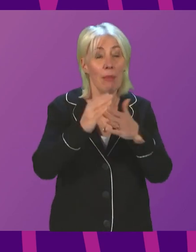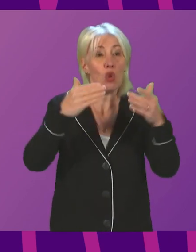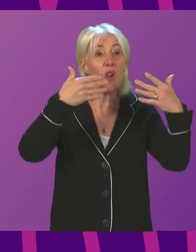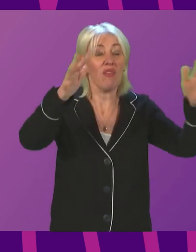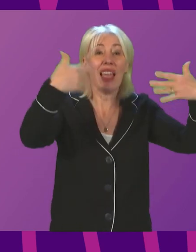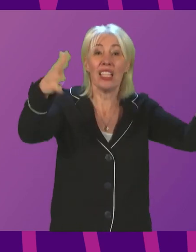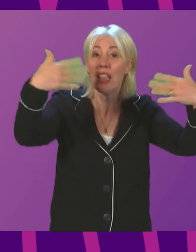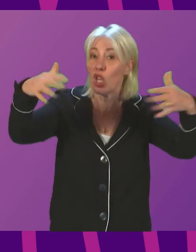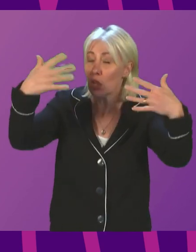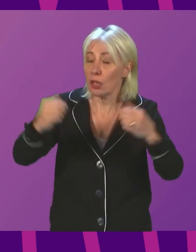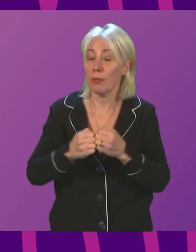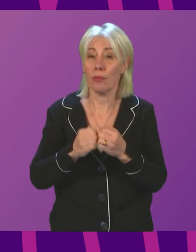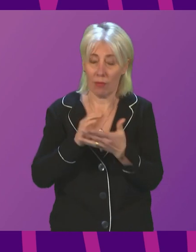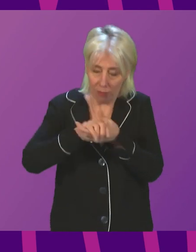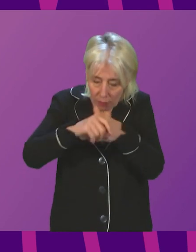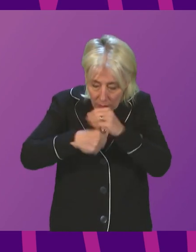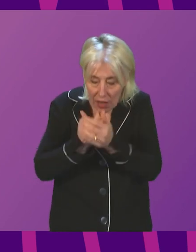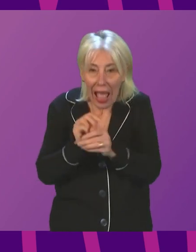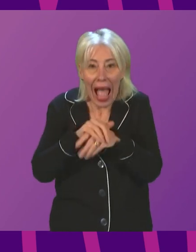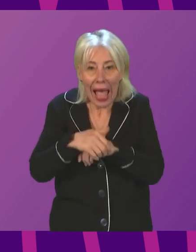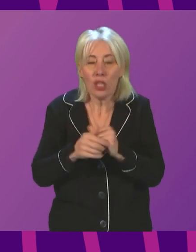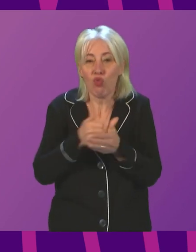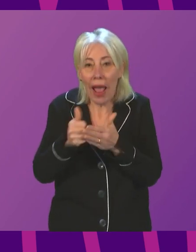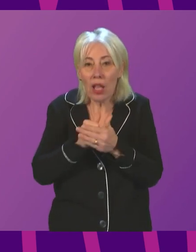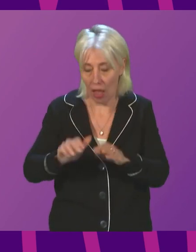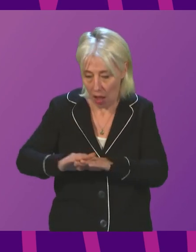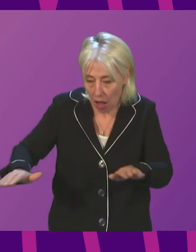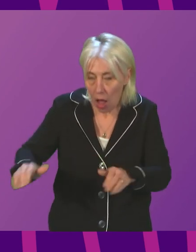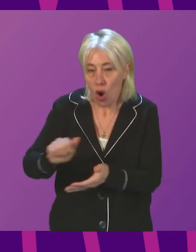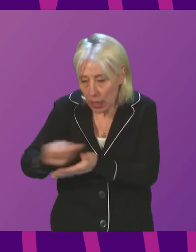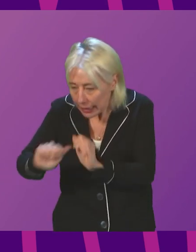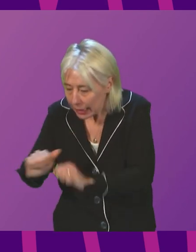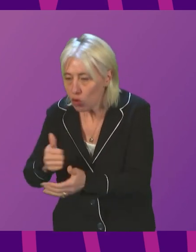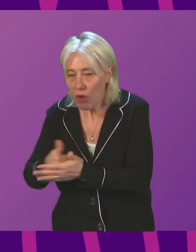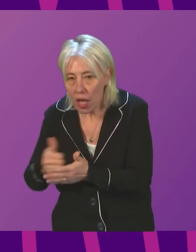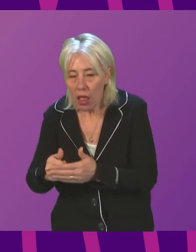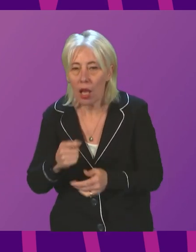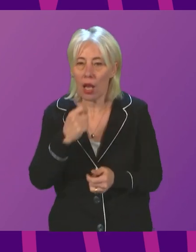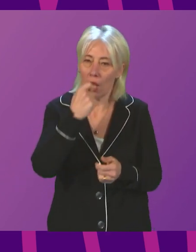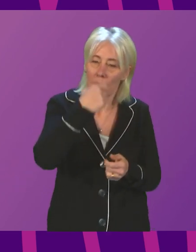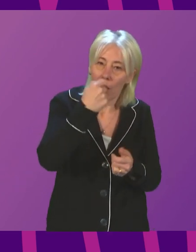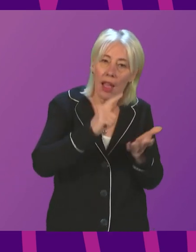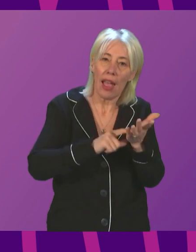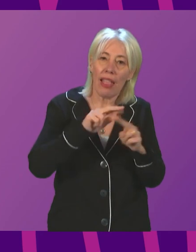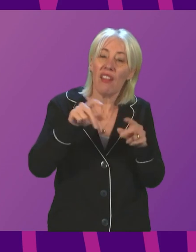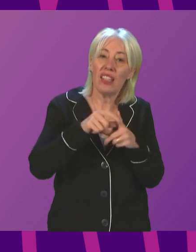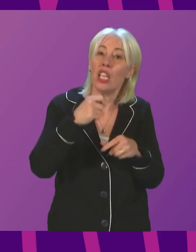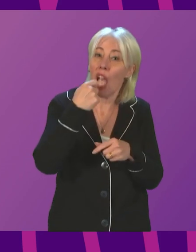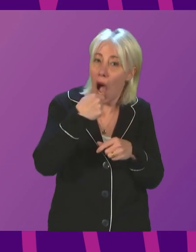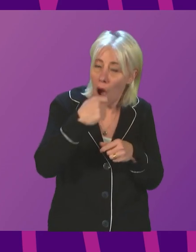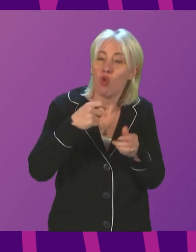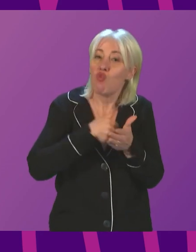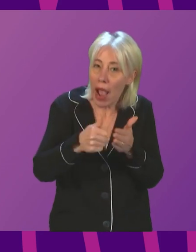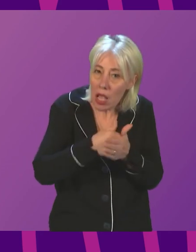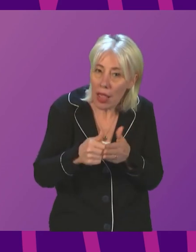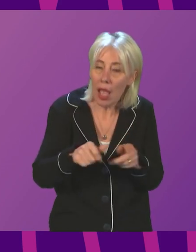possible, wash hands and surfaces regularly, use lateral flow device tests regularly, and book a PCR test if one